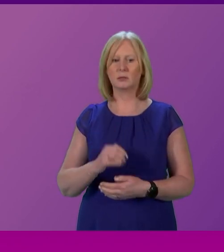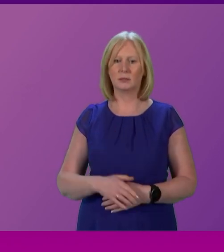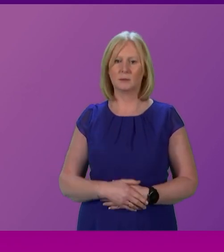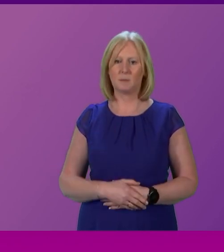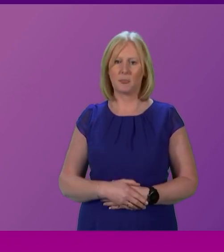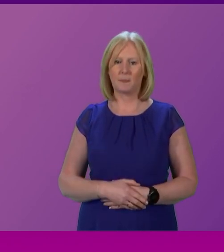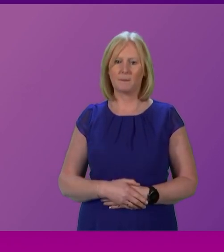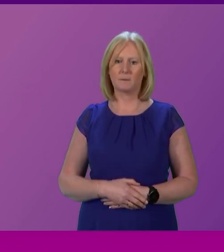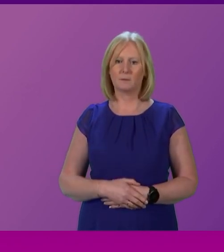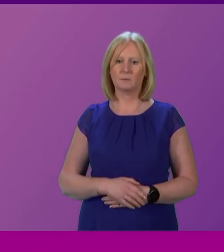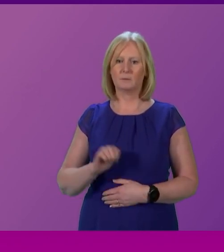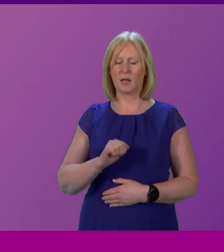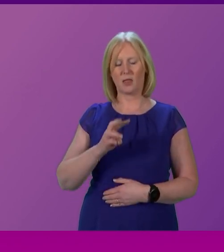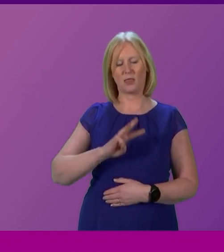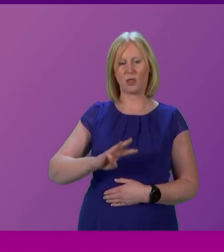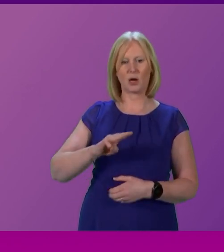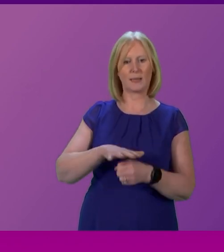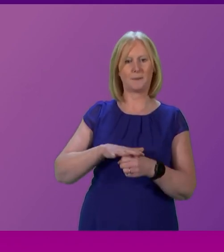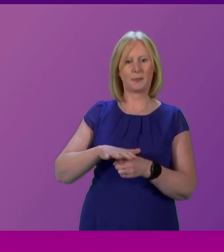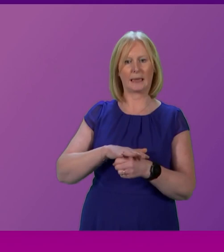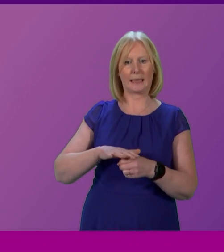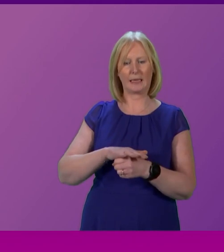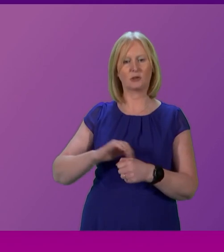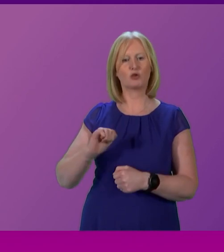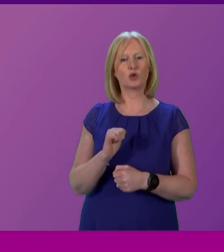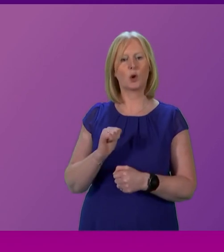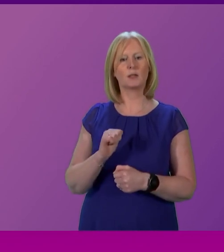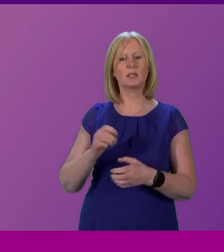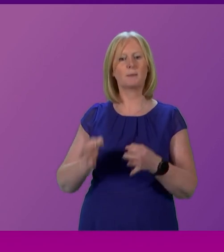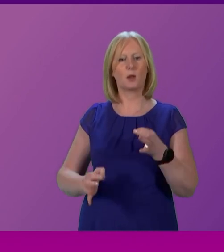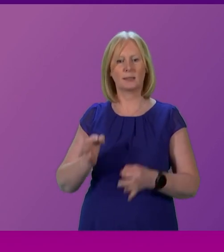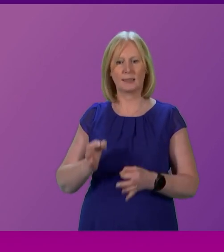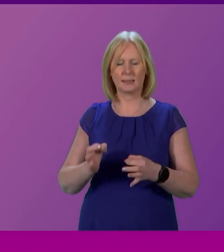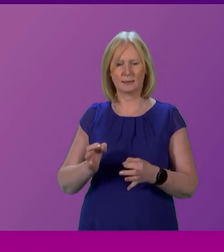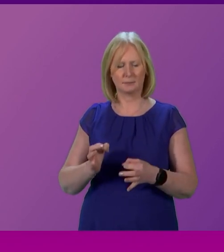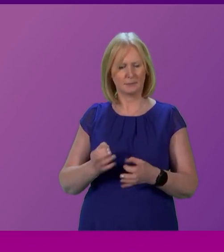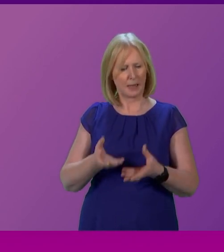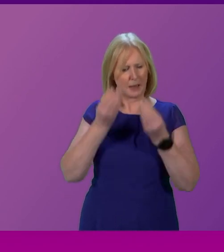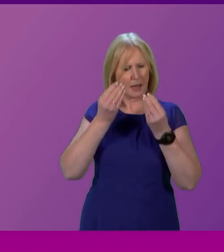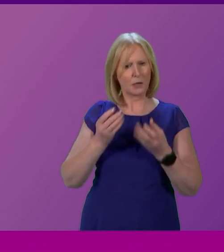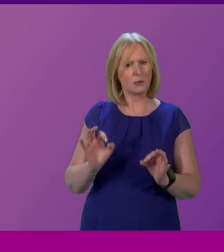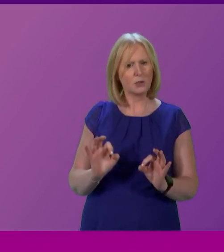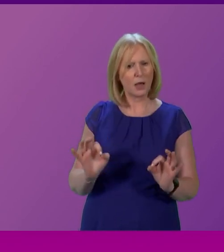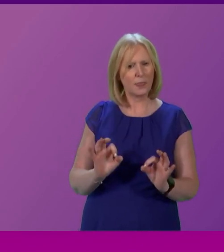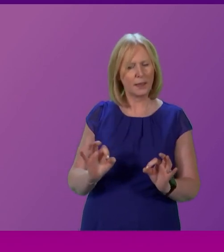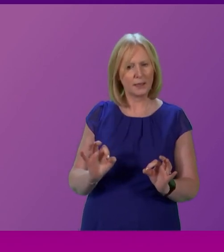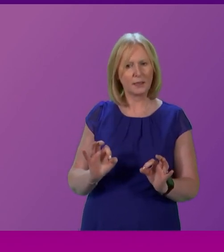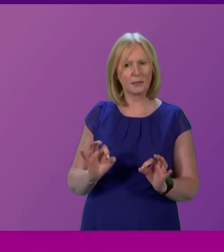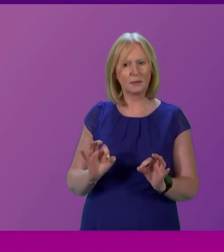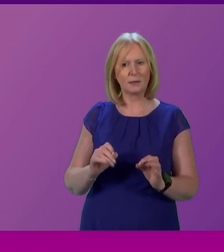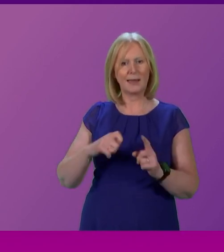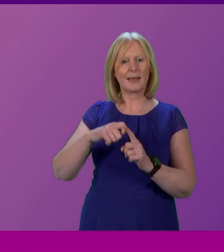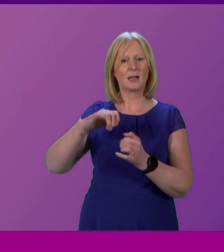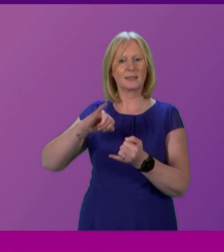them languishing in a lowly third place of Scottish politics. And yet they still have learned nothing, as Sarah Boyack has just mentioned. Keir